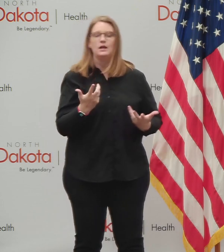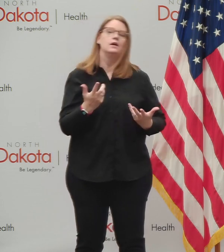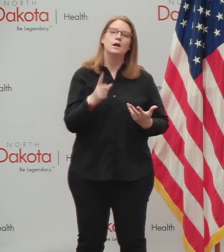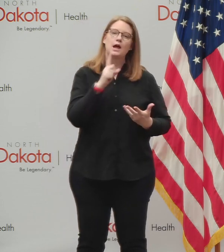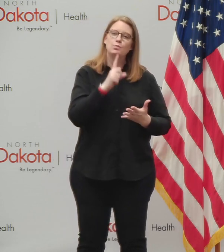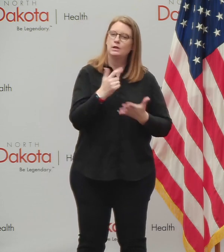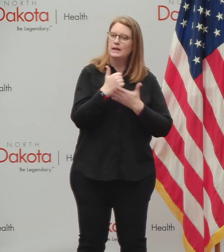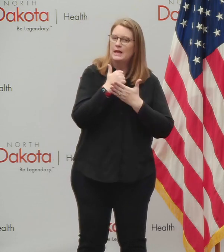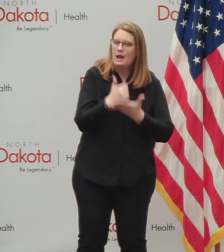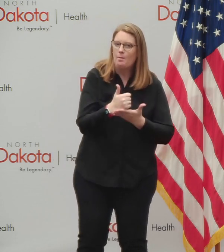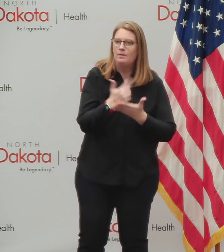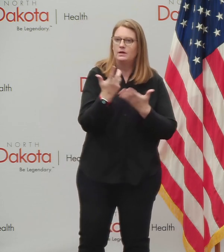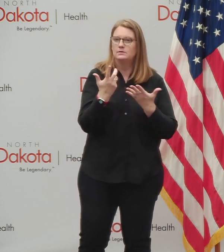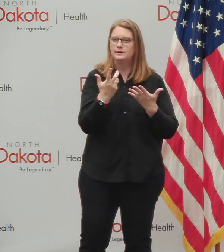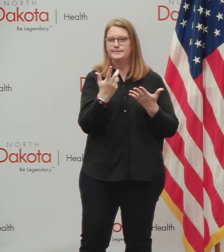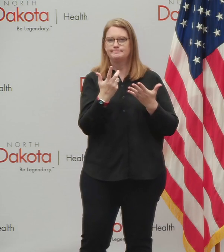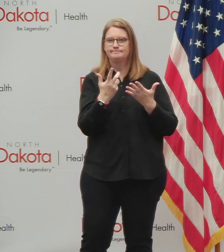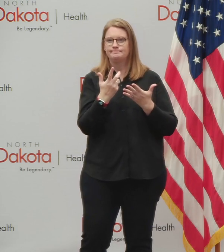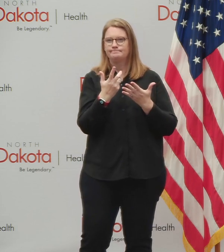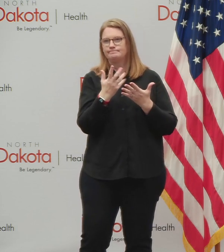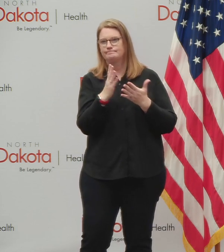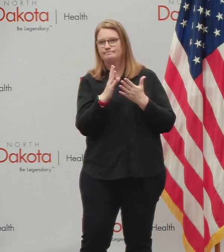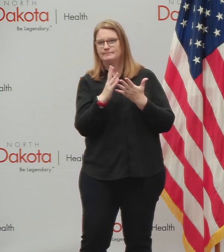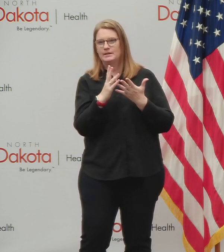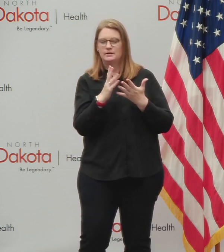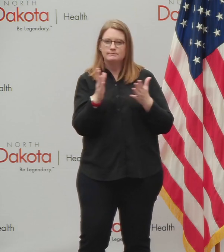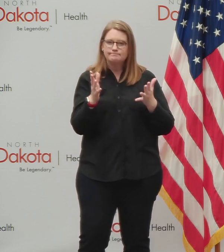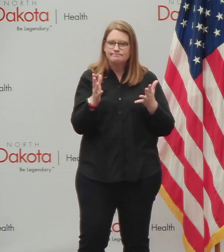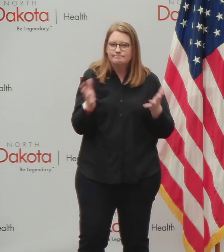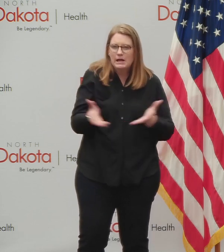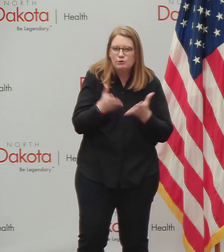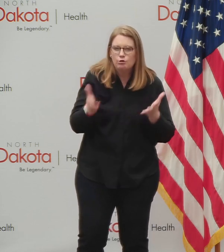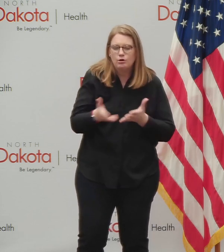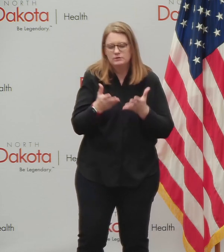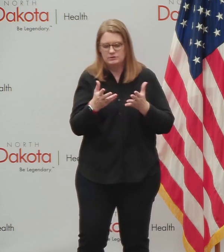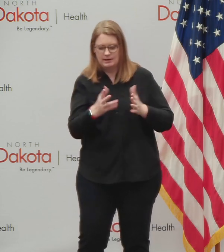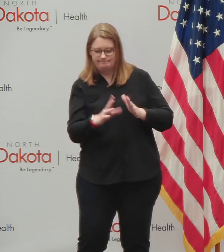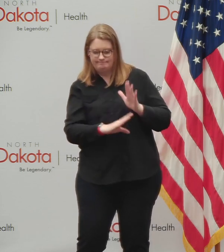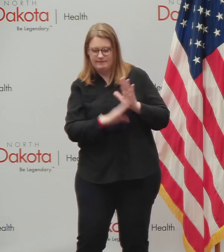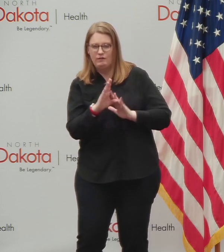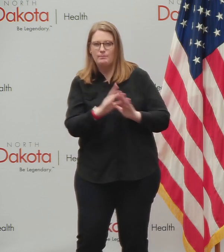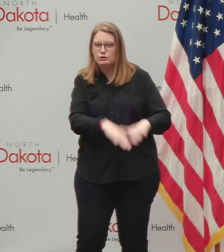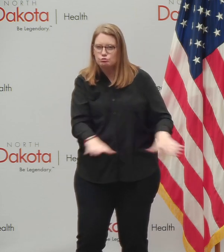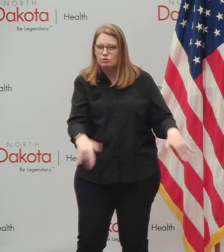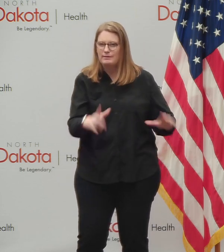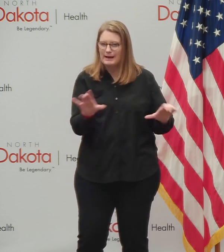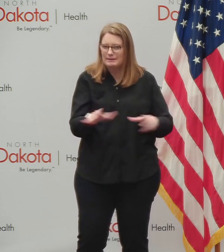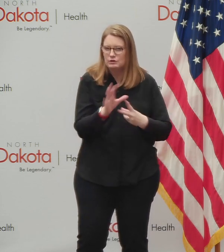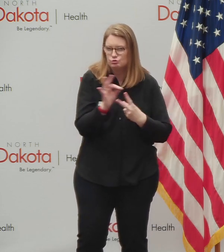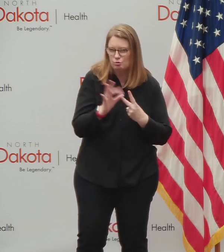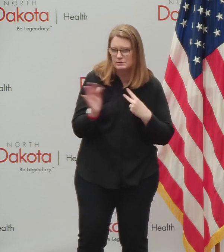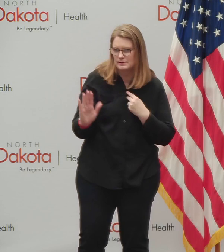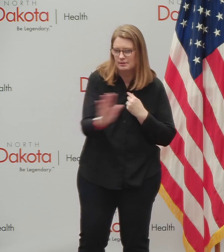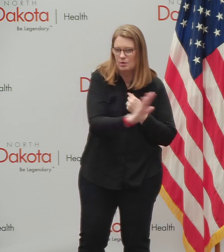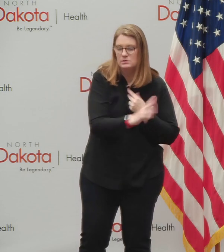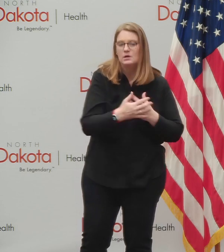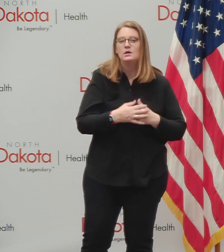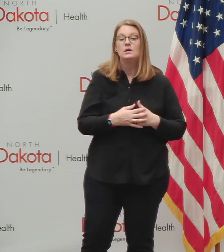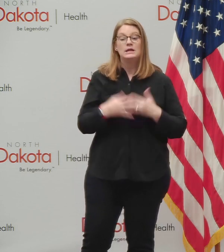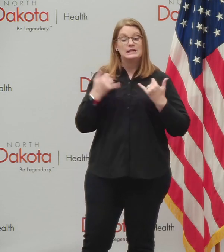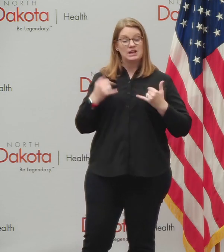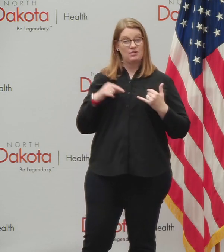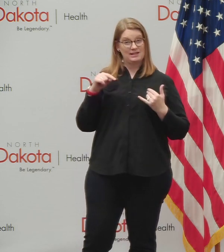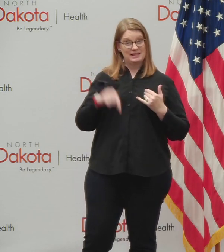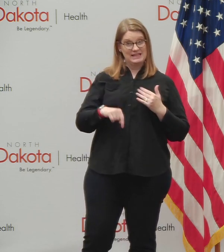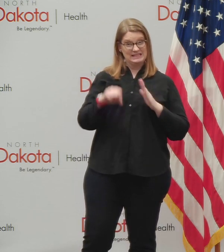shape, uh, their, their, their children and their activities and their choices. And so again, when we think about as our state rising